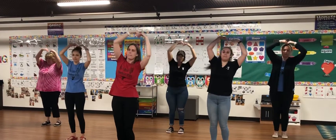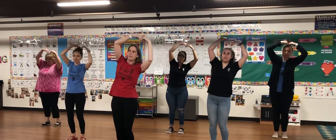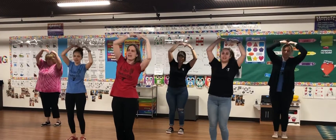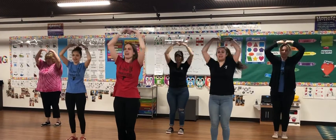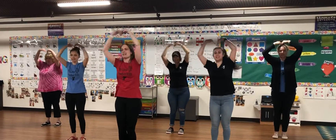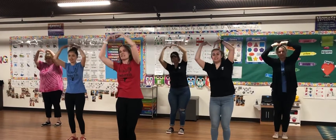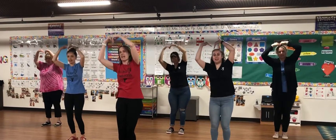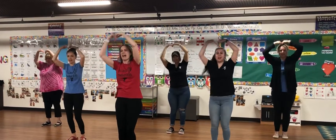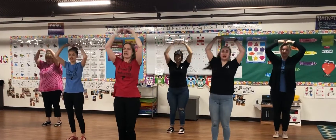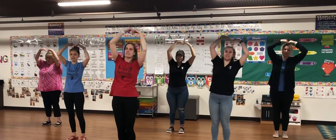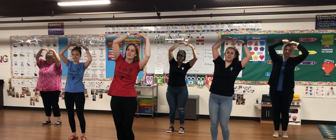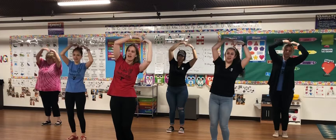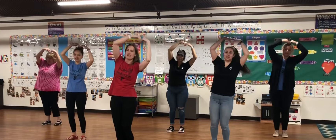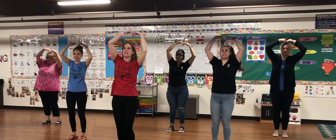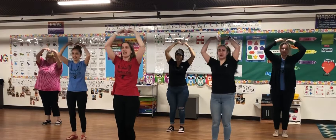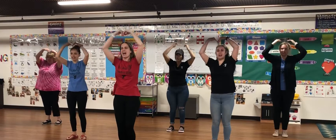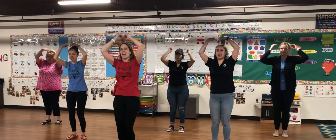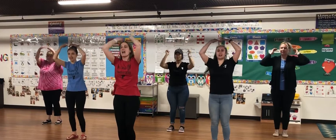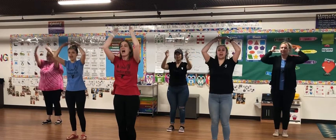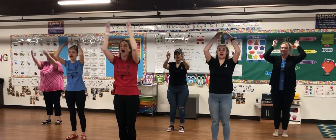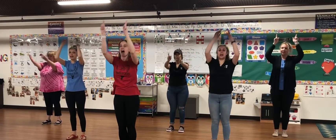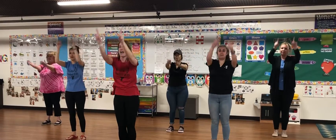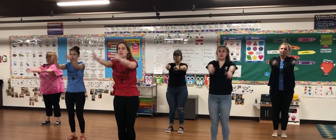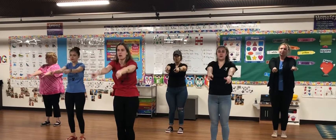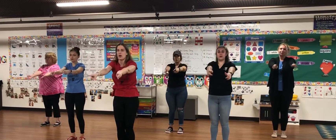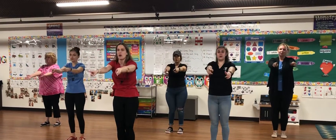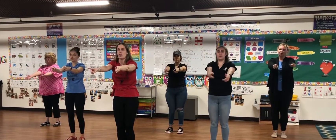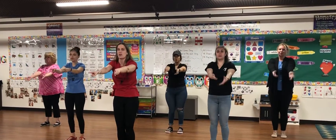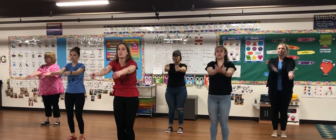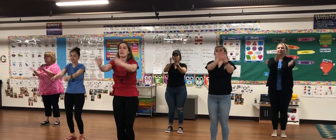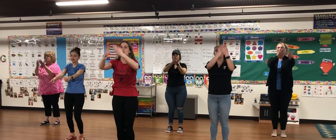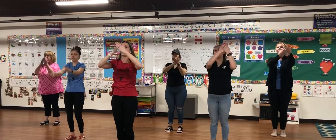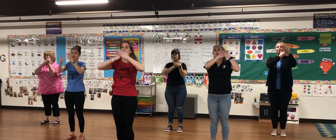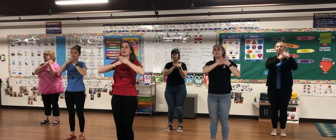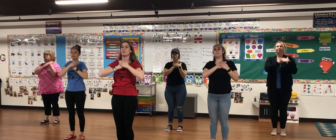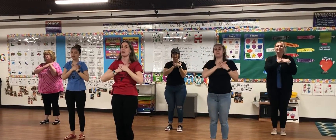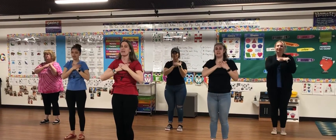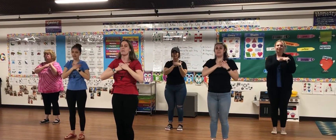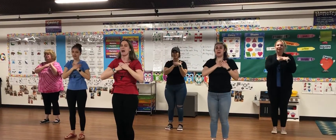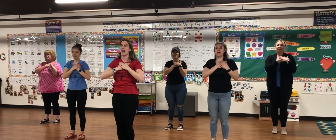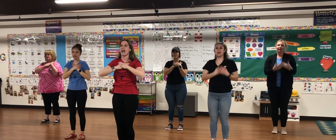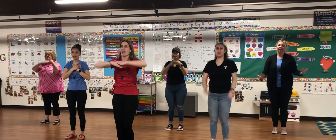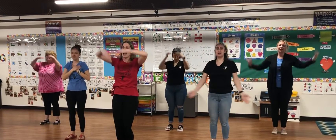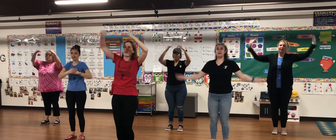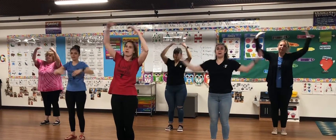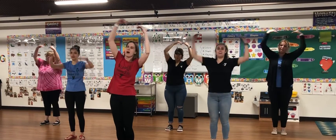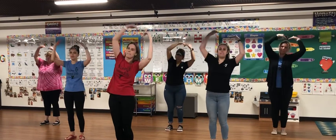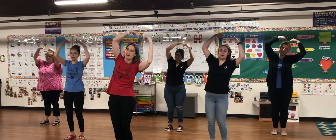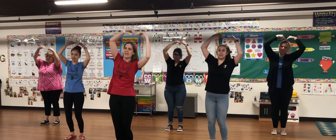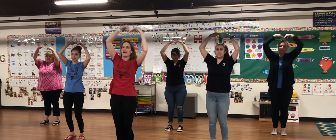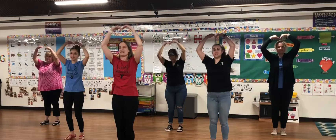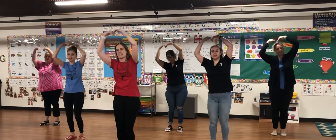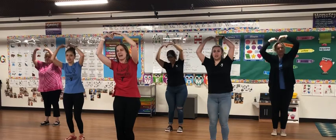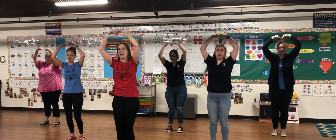big-sized Valentine I'm yours. Will you be mine I'm a big size